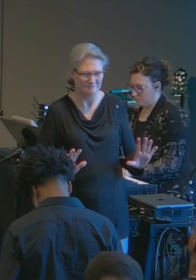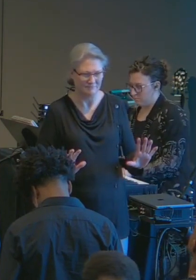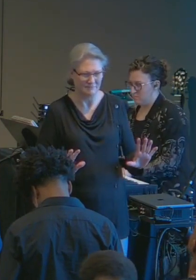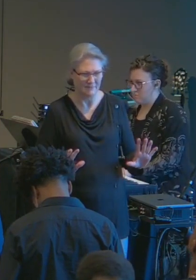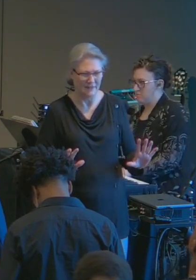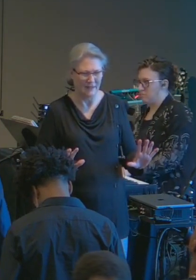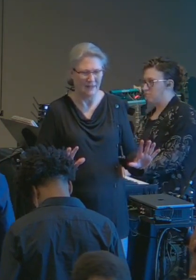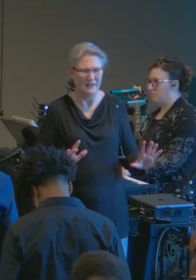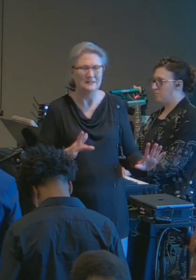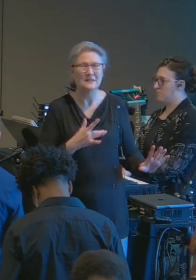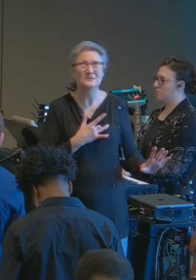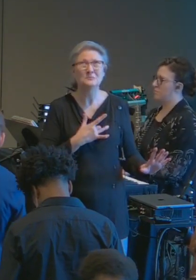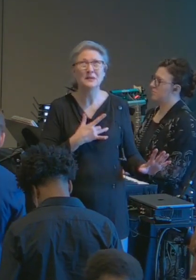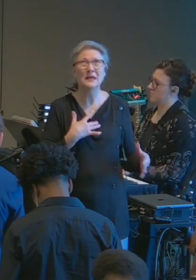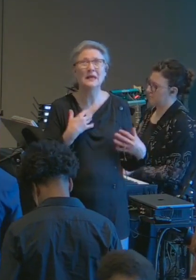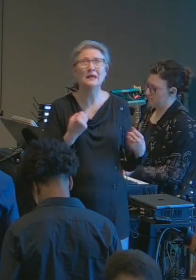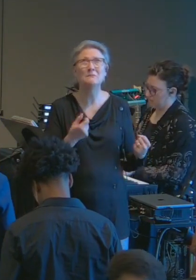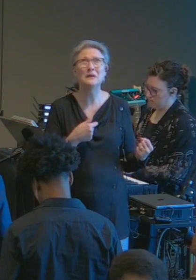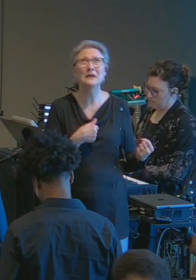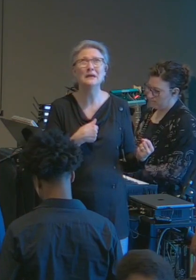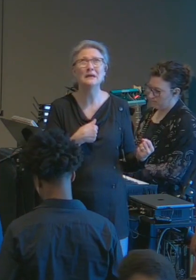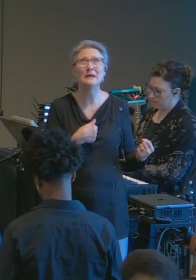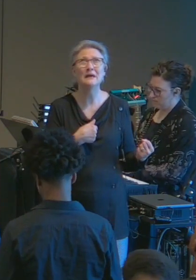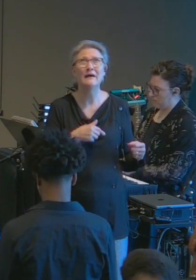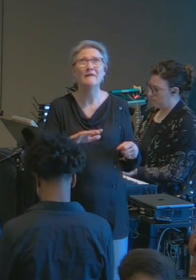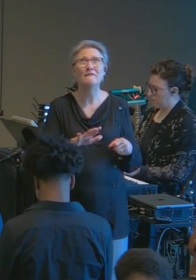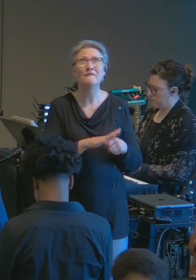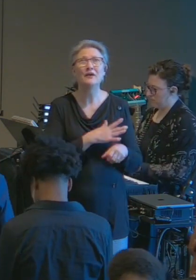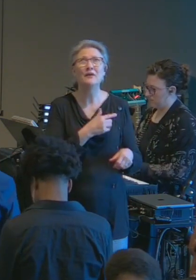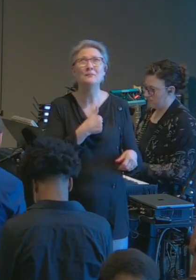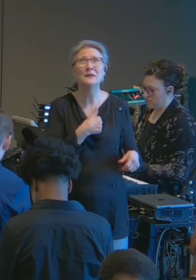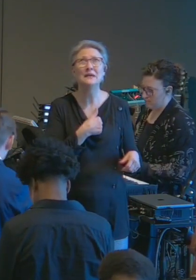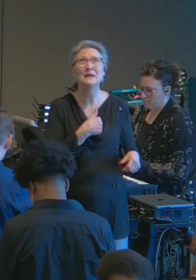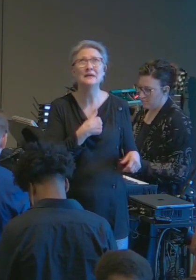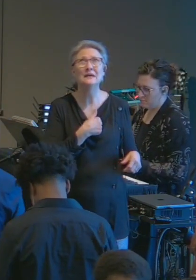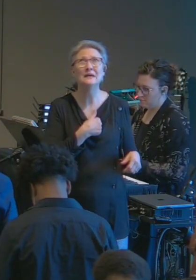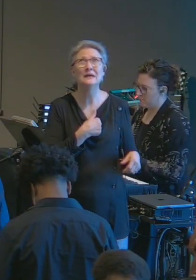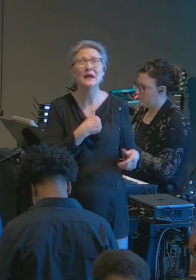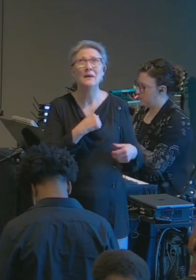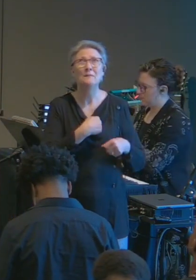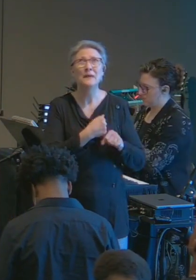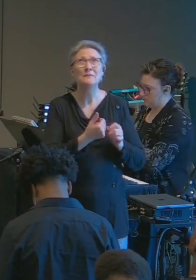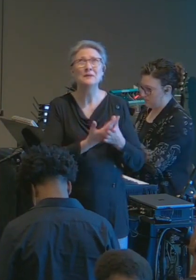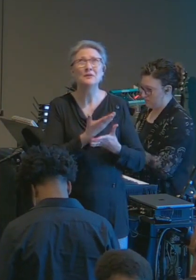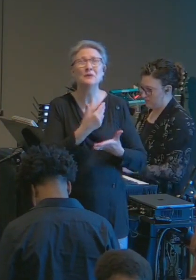reach in and heal reach in and fill God restore